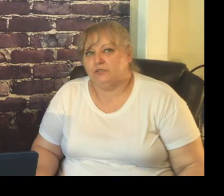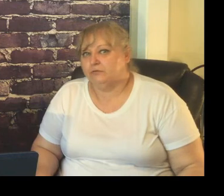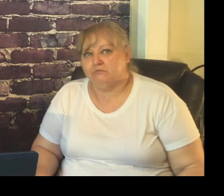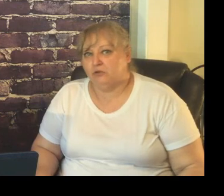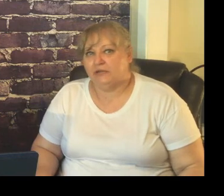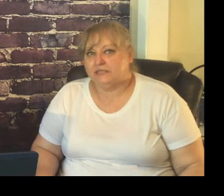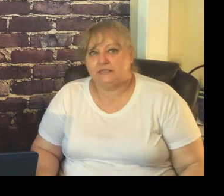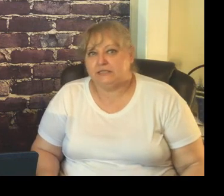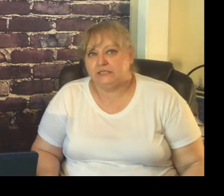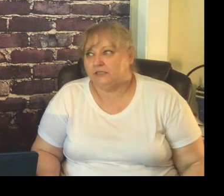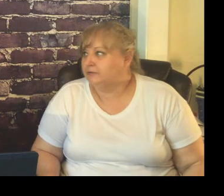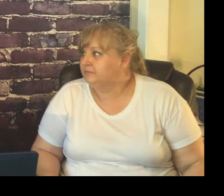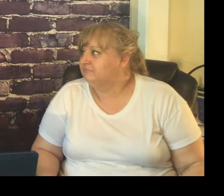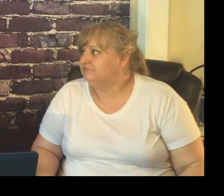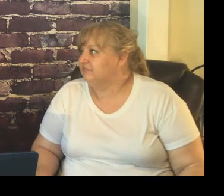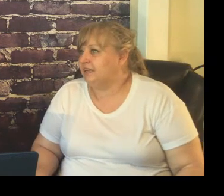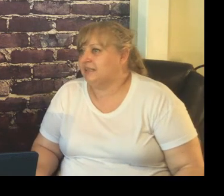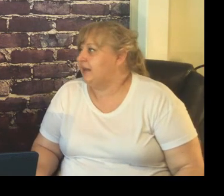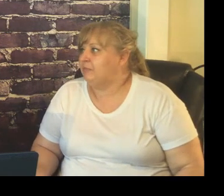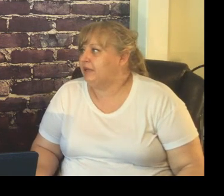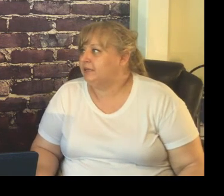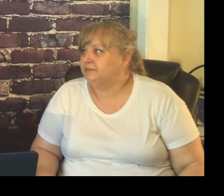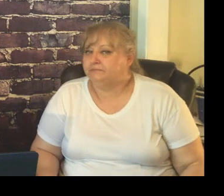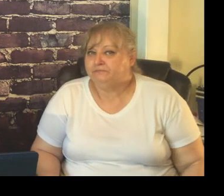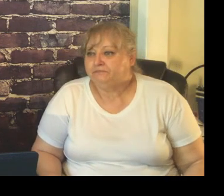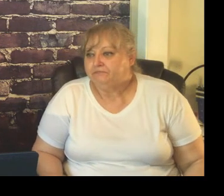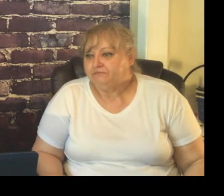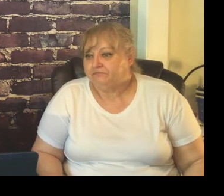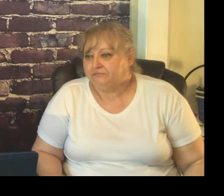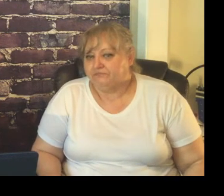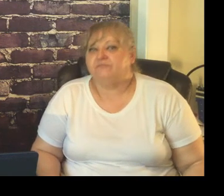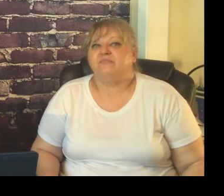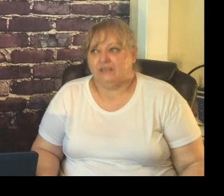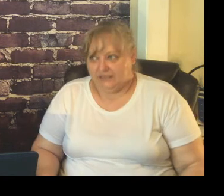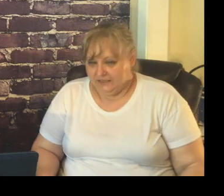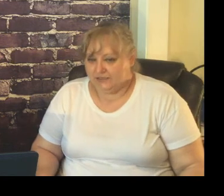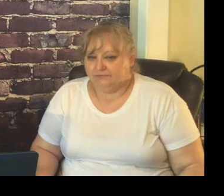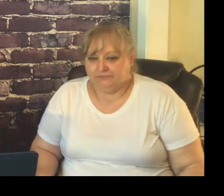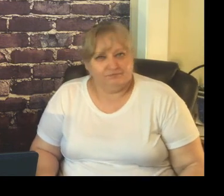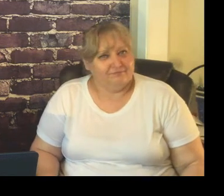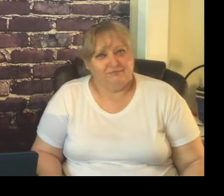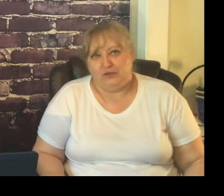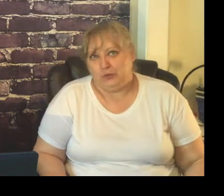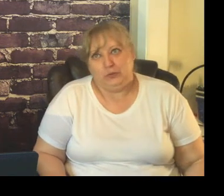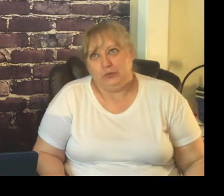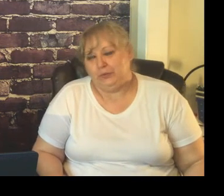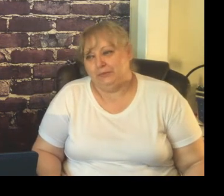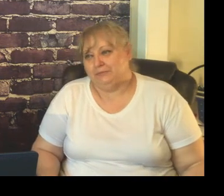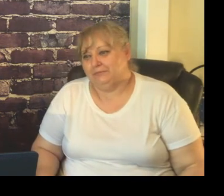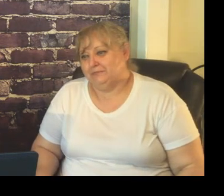you nobody's listening to you and it's not happening and that's a sad thing to see so we don't want to see that we don't want you to do that so